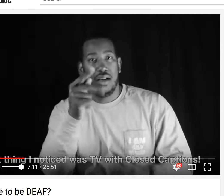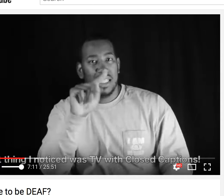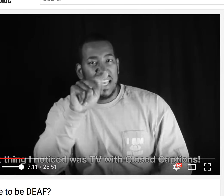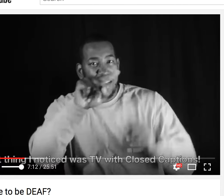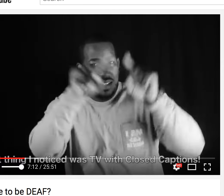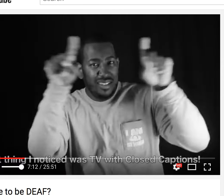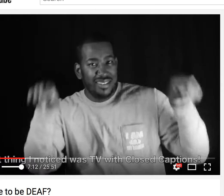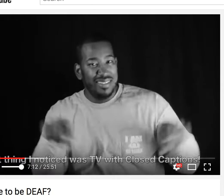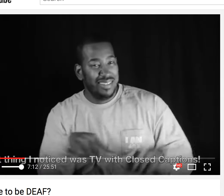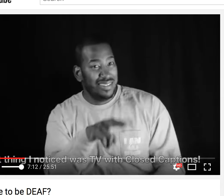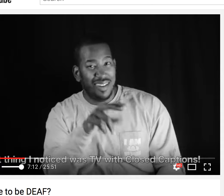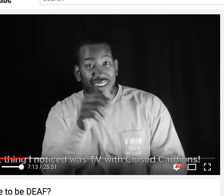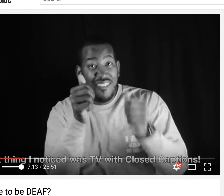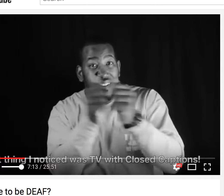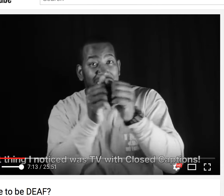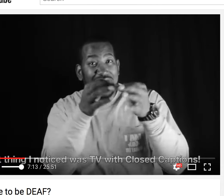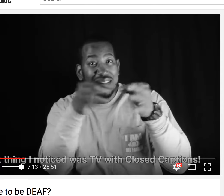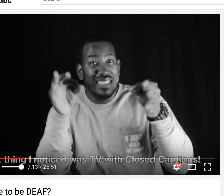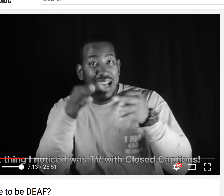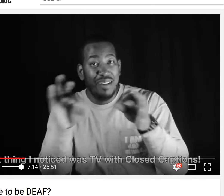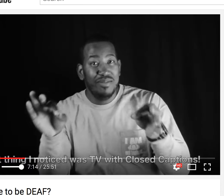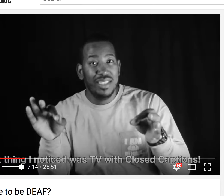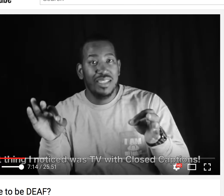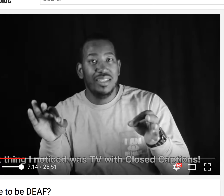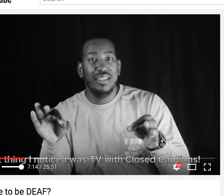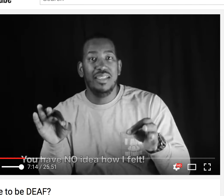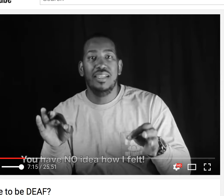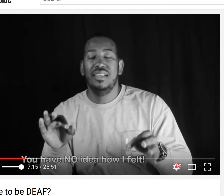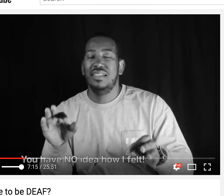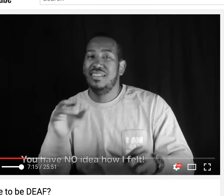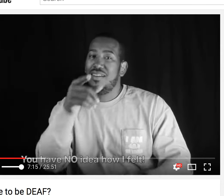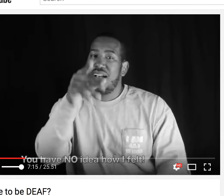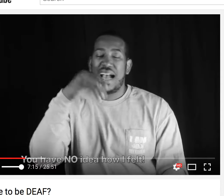and then there's the first thing I notice. It has subtitles.